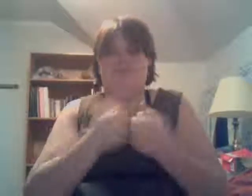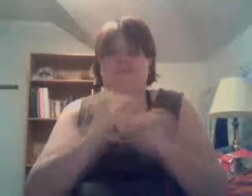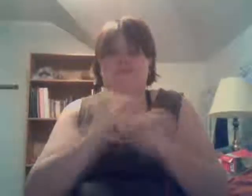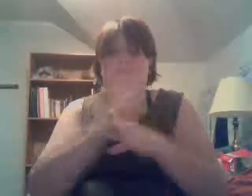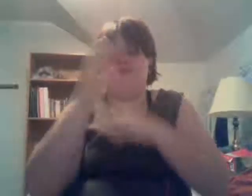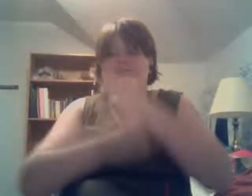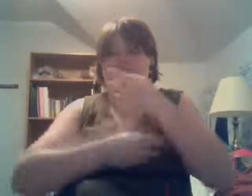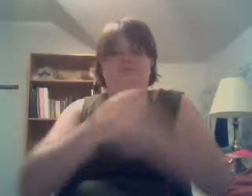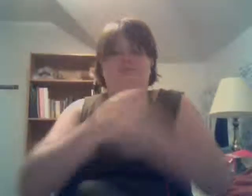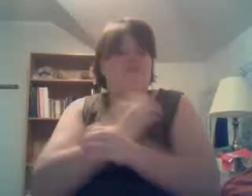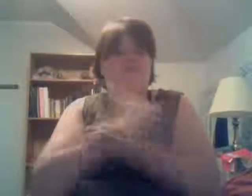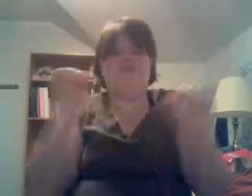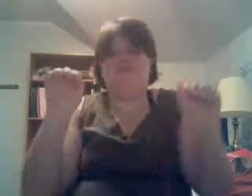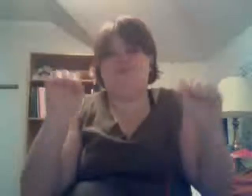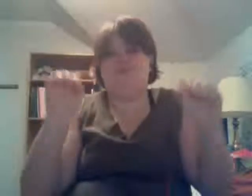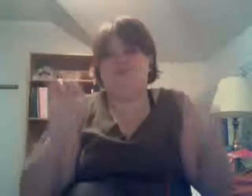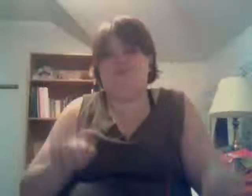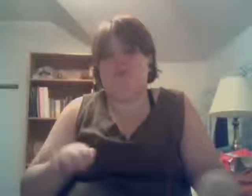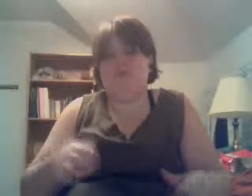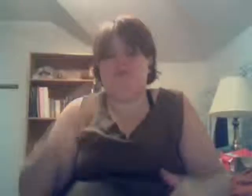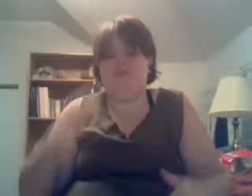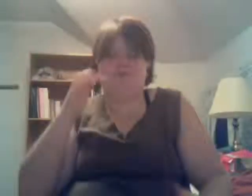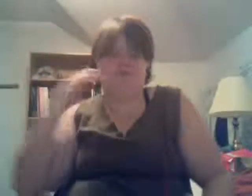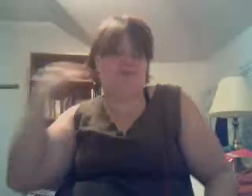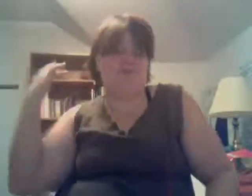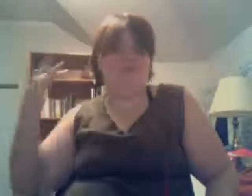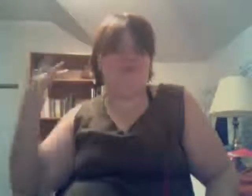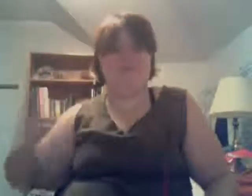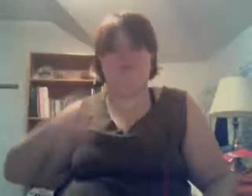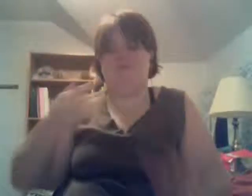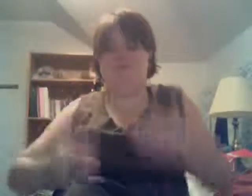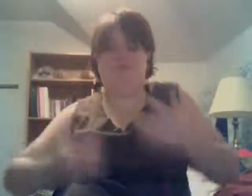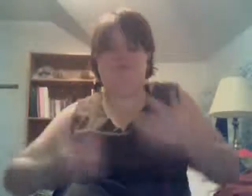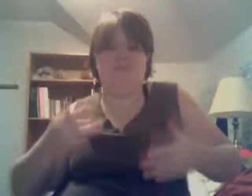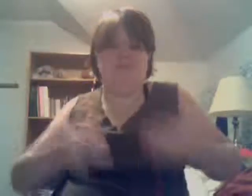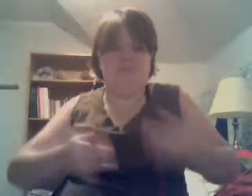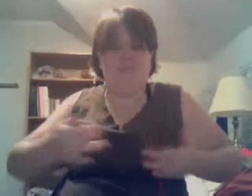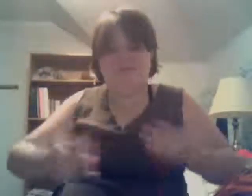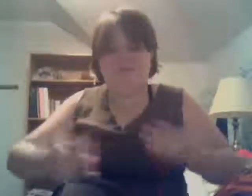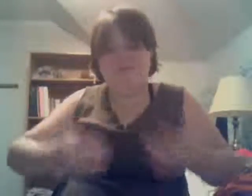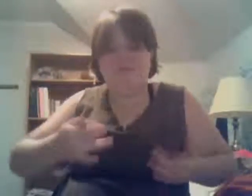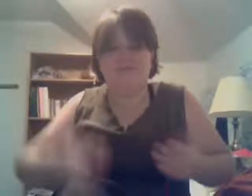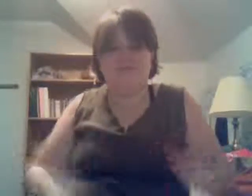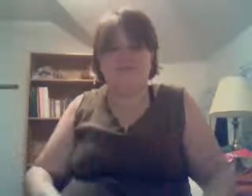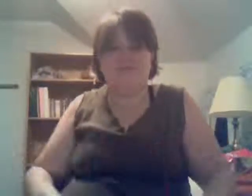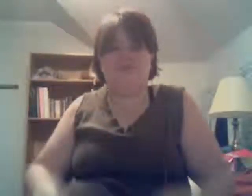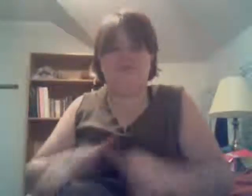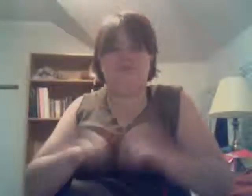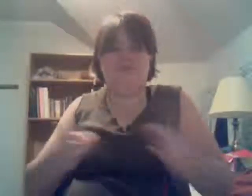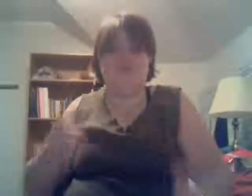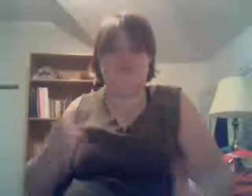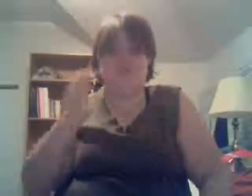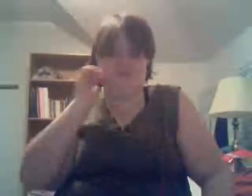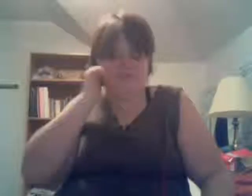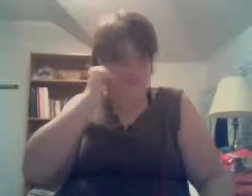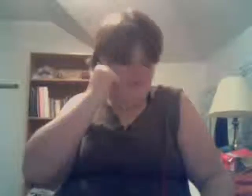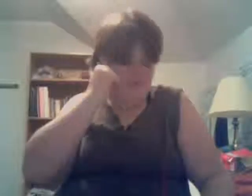light up my world like nobody else The way that you flip your hair gets me overwhelmed But when you